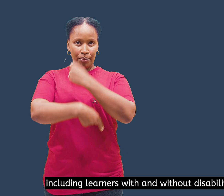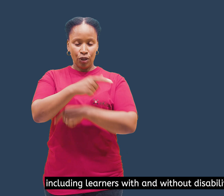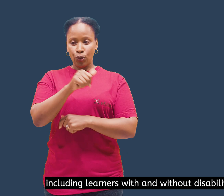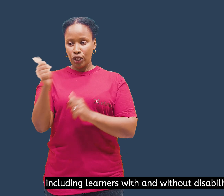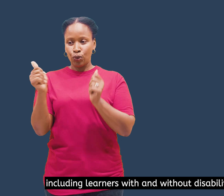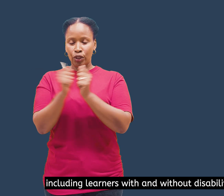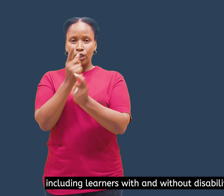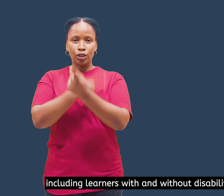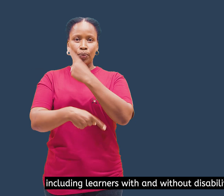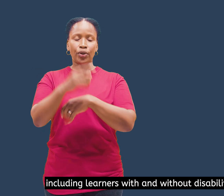disabilities,